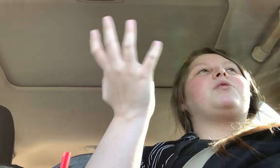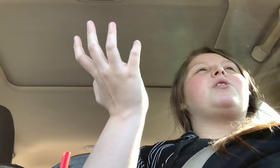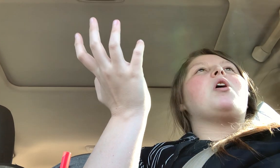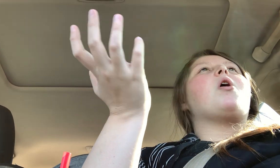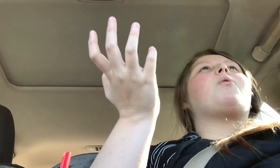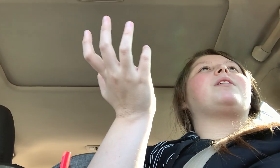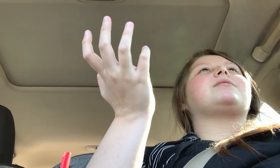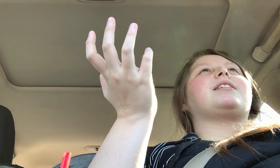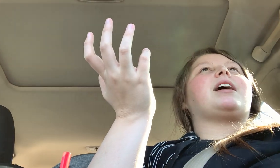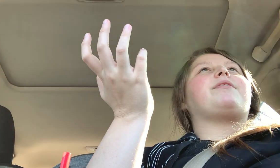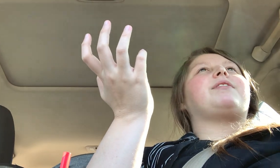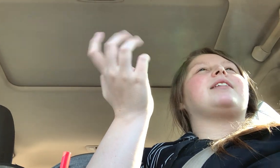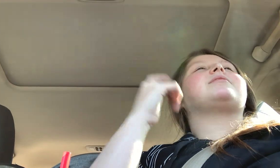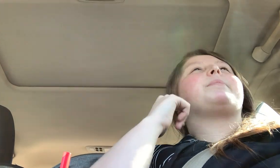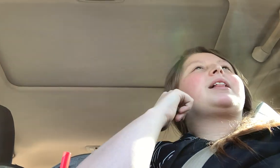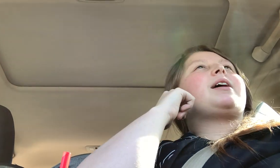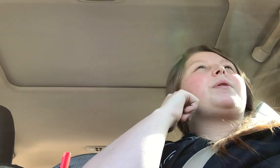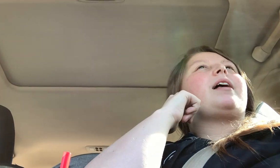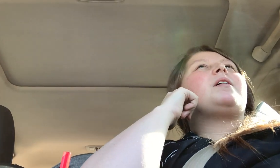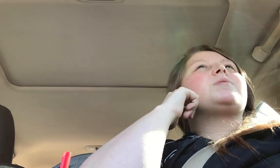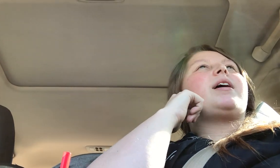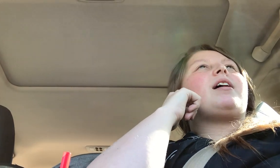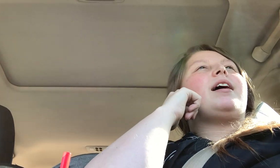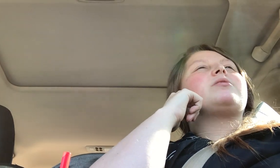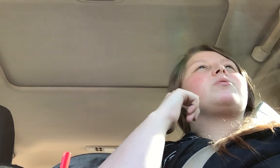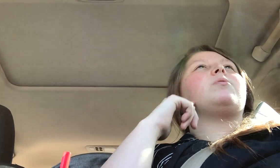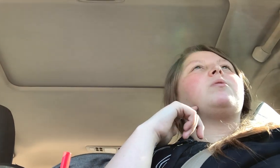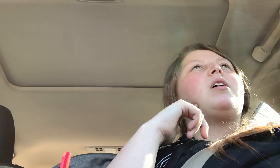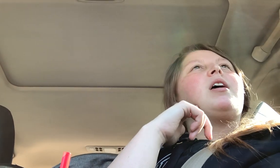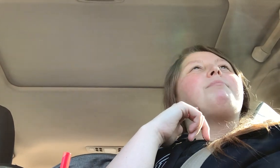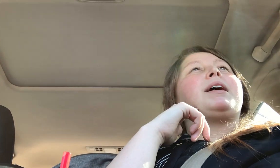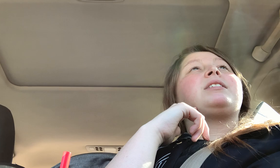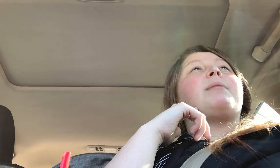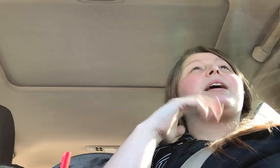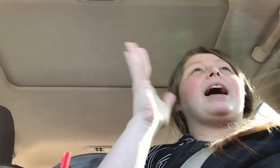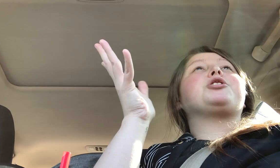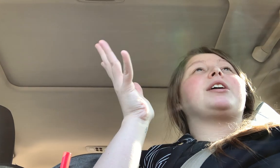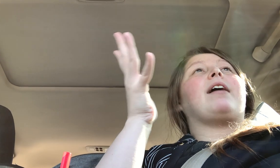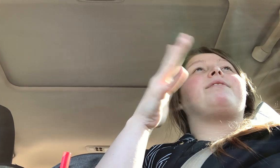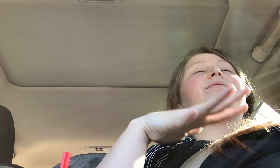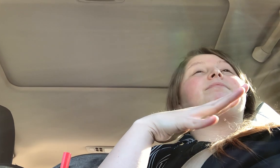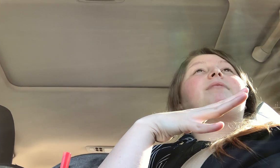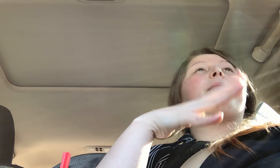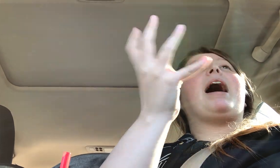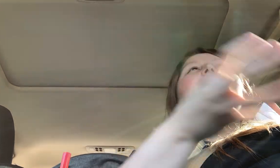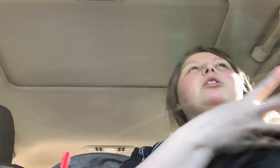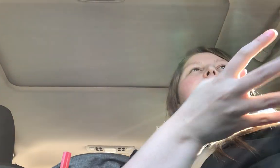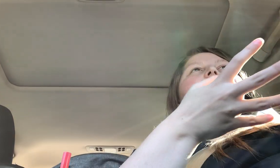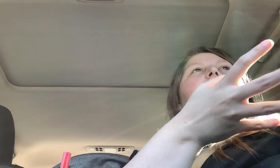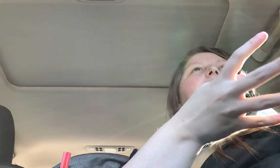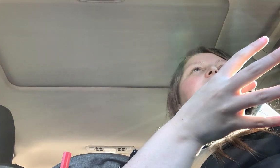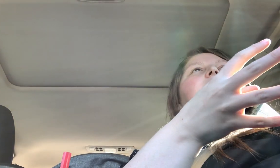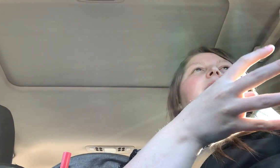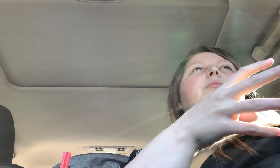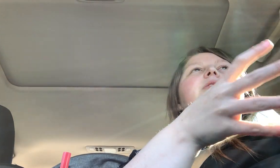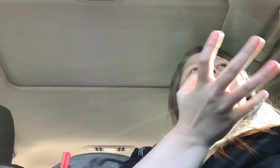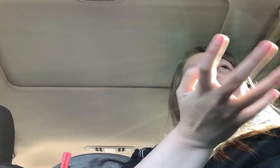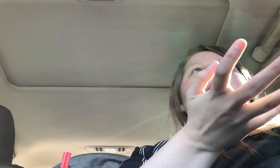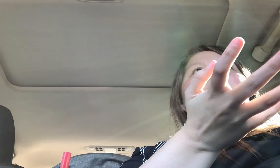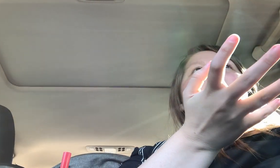know what it's like to have a flat stomach. Like when I lost weight in high school, my stomach actually got, I mean, I had loose skin and like there was still fat there